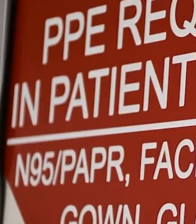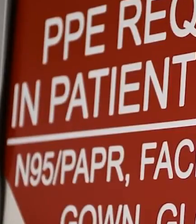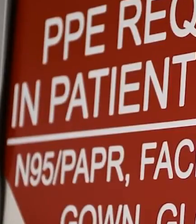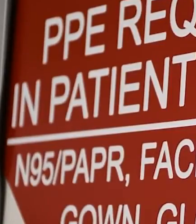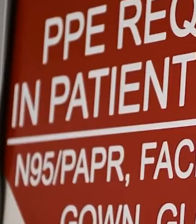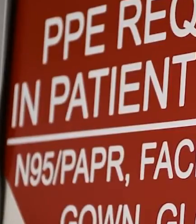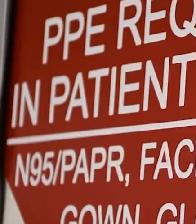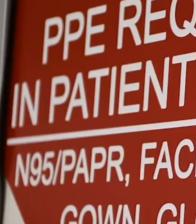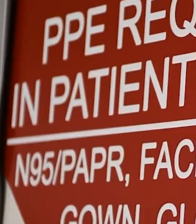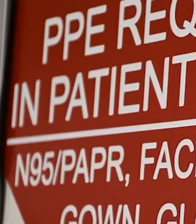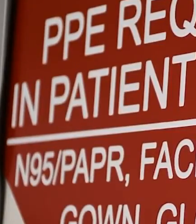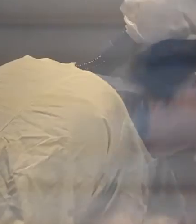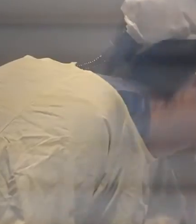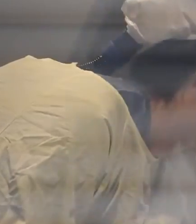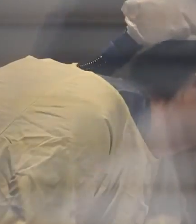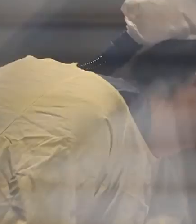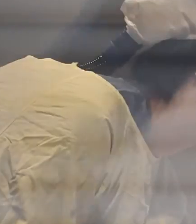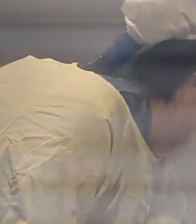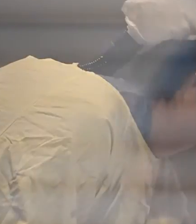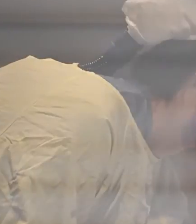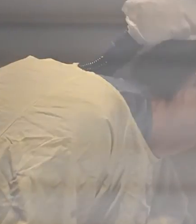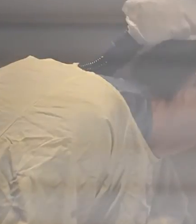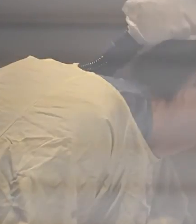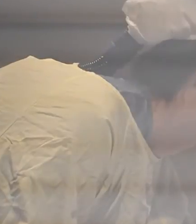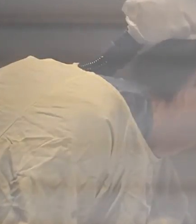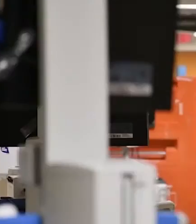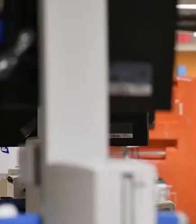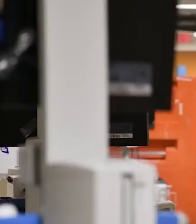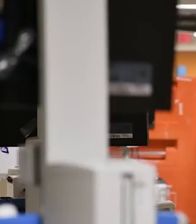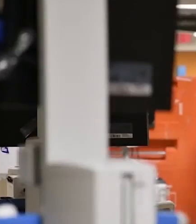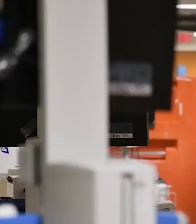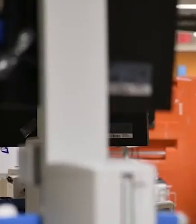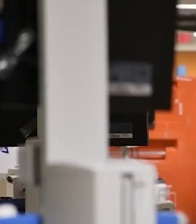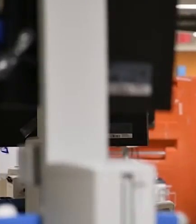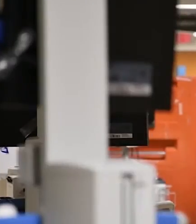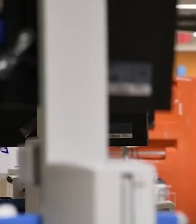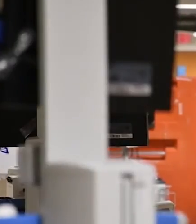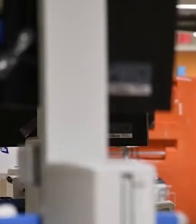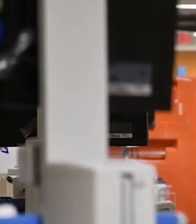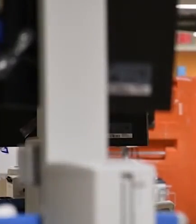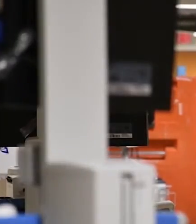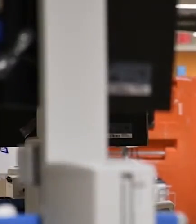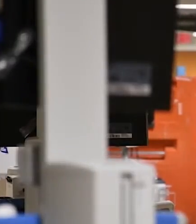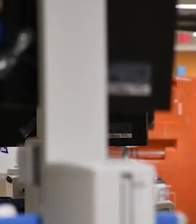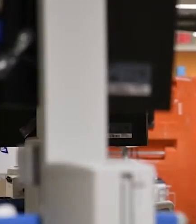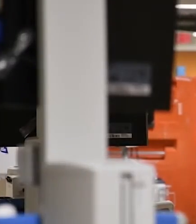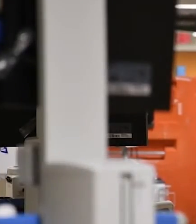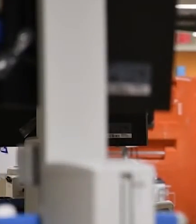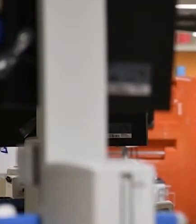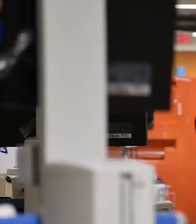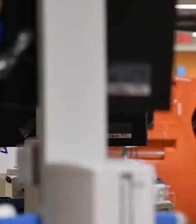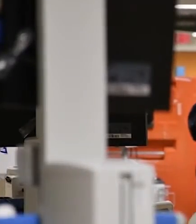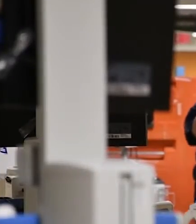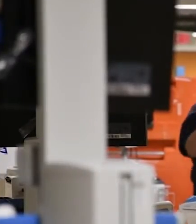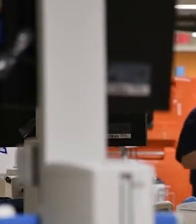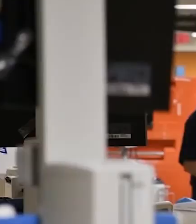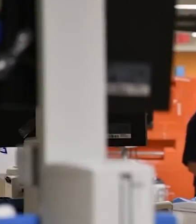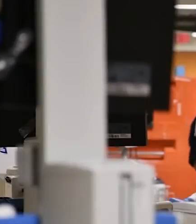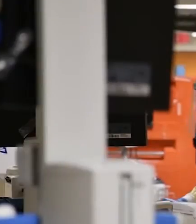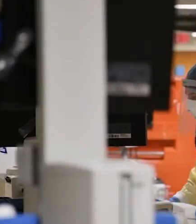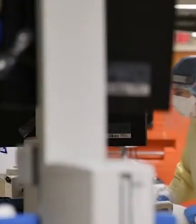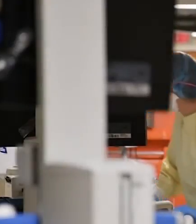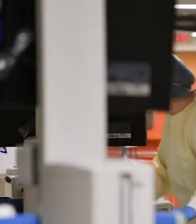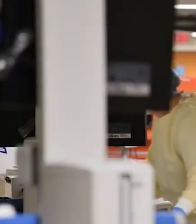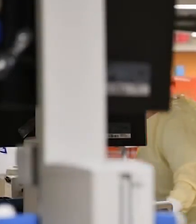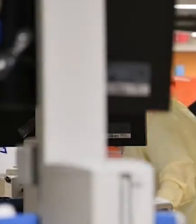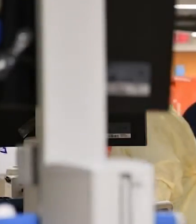of cases is making it hard for many hospitals to properly care for patients. Karis Health Care in Wilmer, Minnesota has